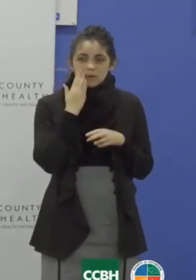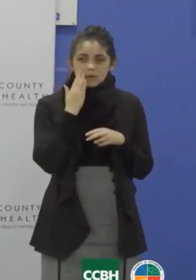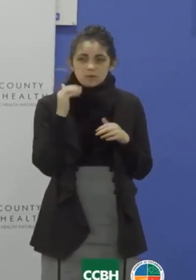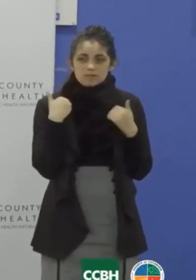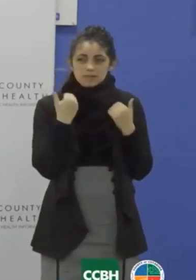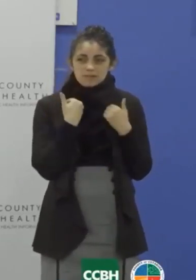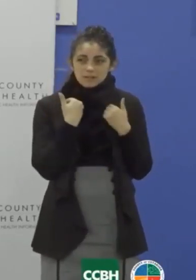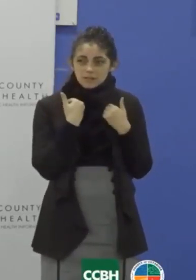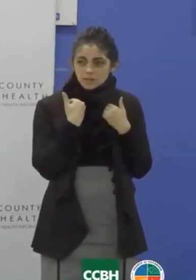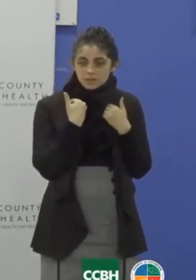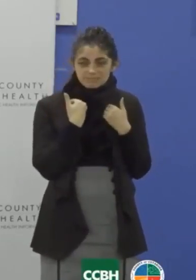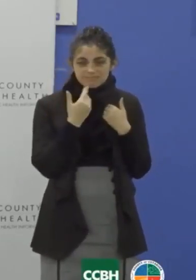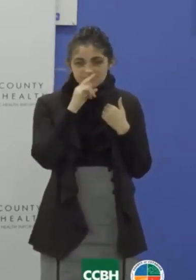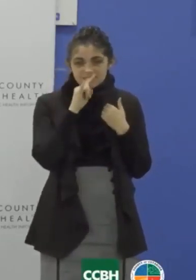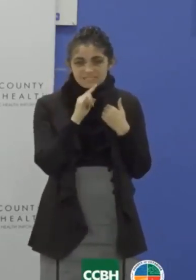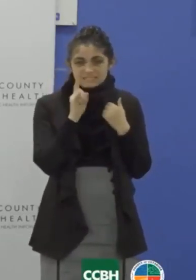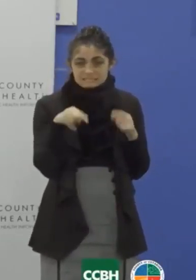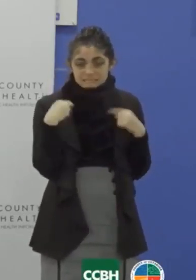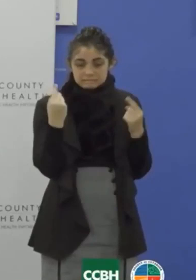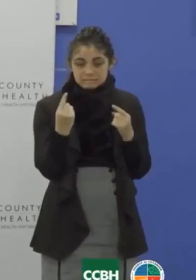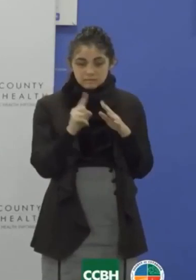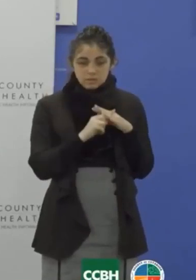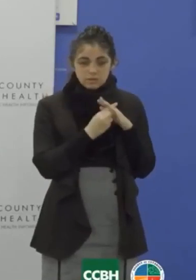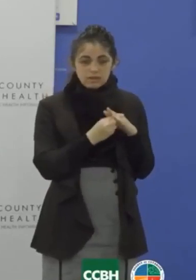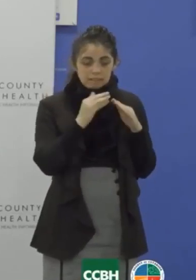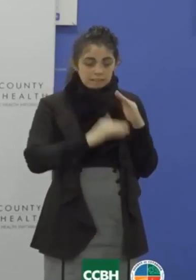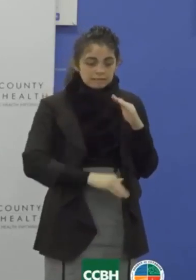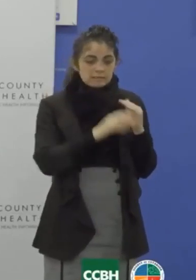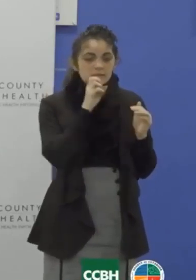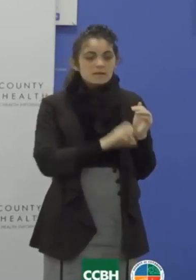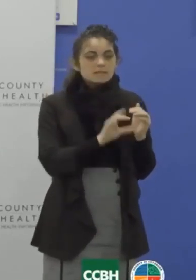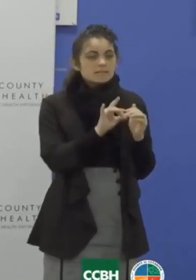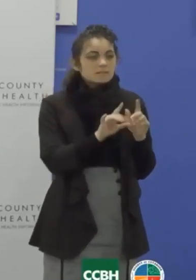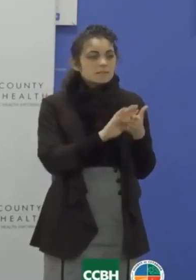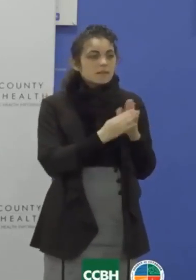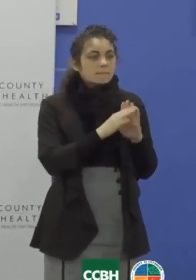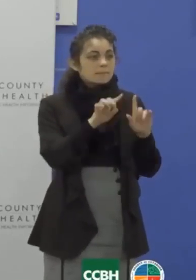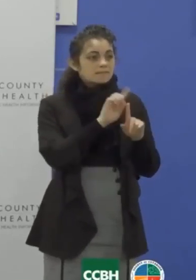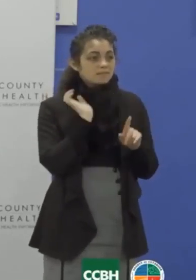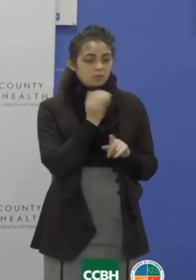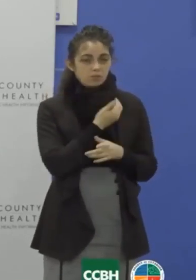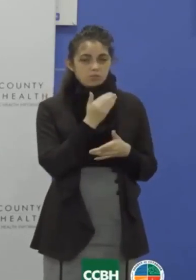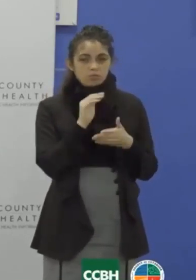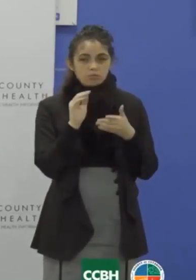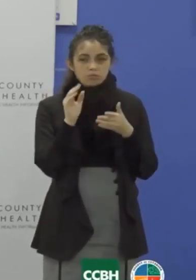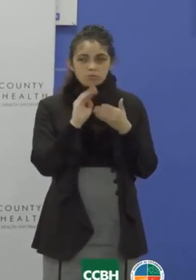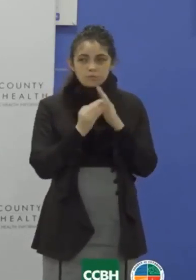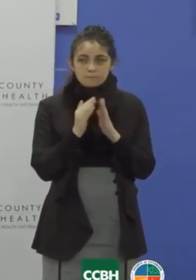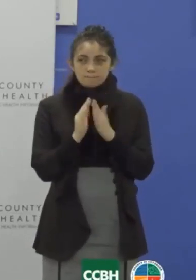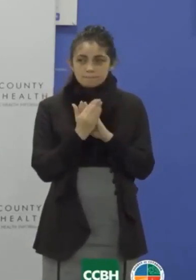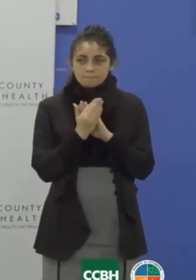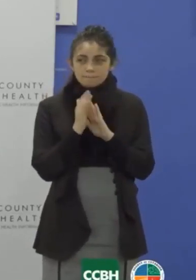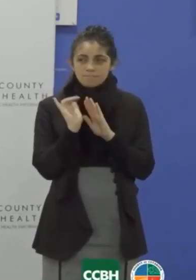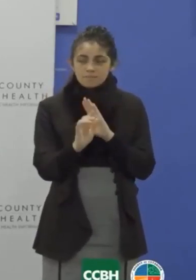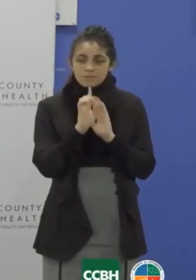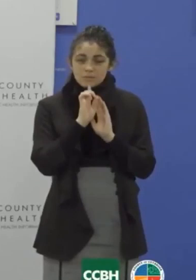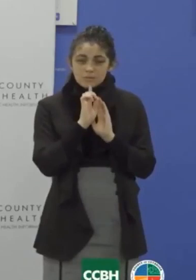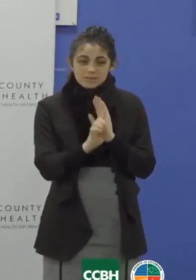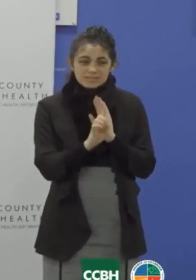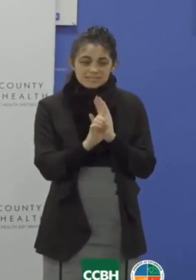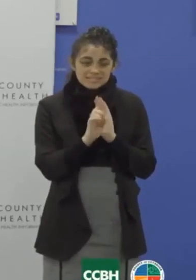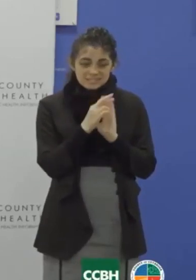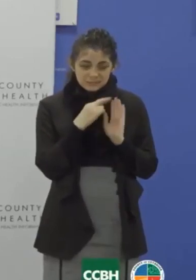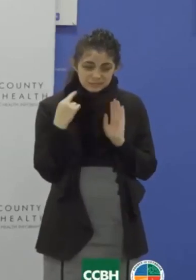since the very beginning. We've had minors under the age of 18 who are positive in our community. And so that's a special vulnerable